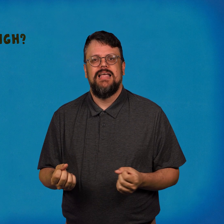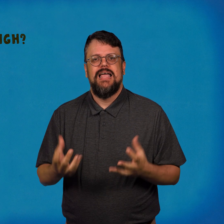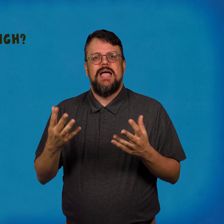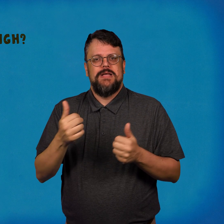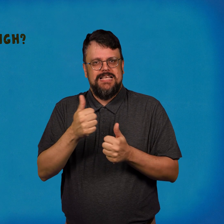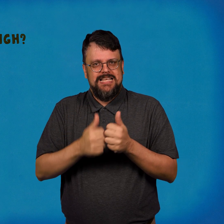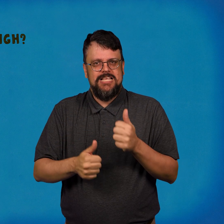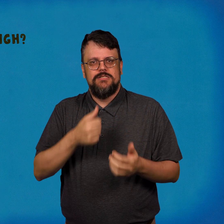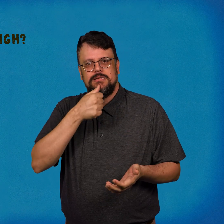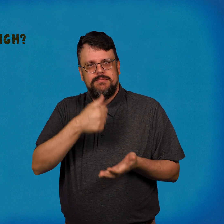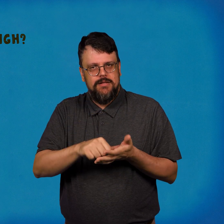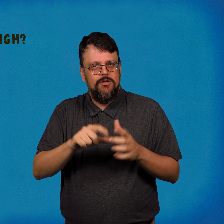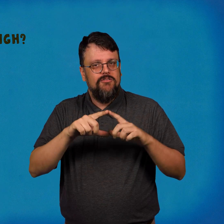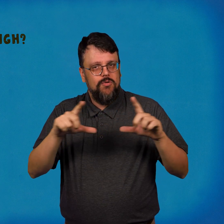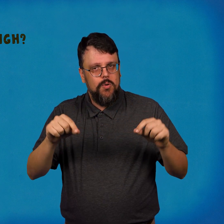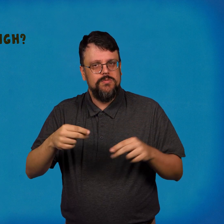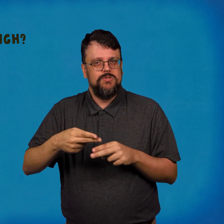How much does each envelope weigh?